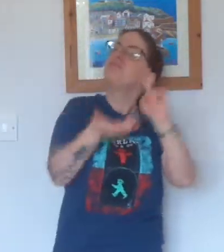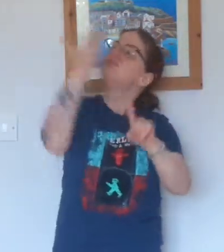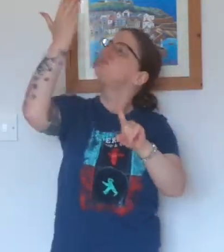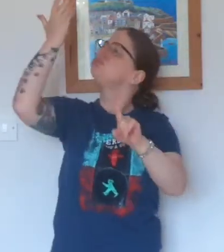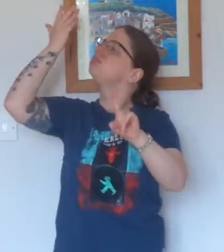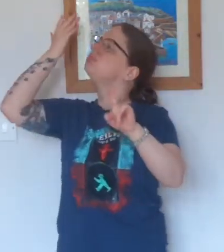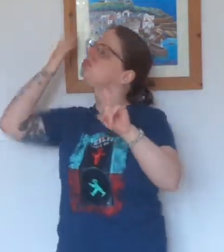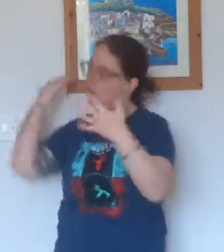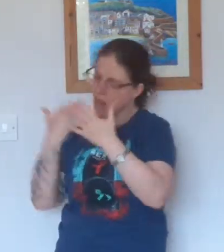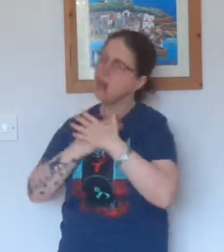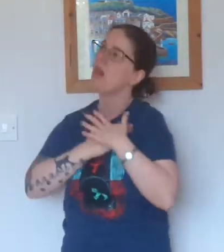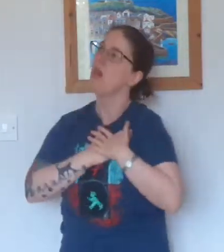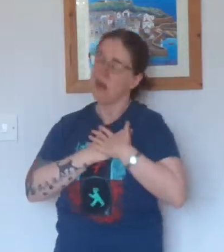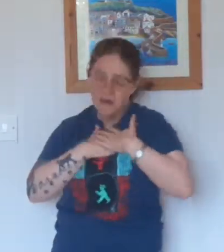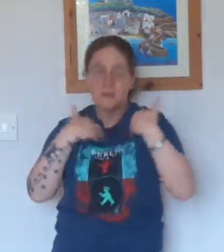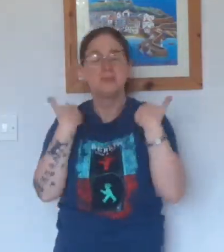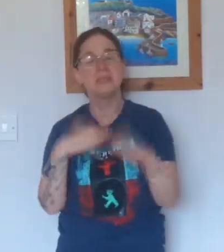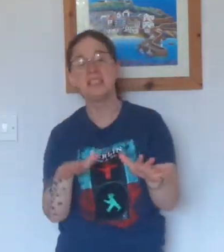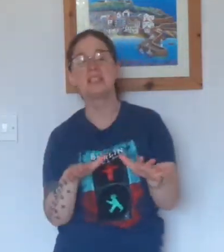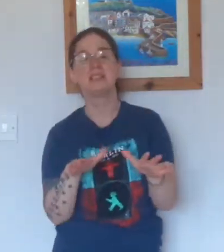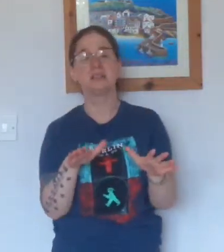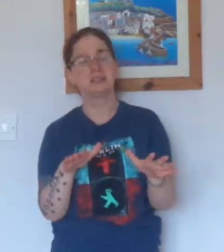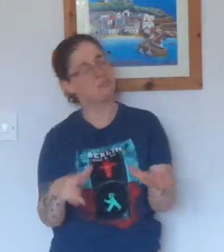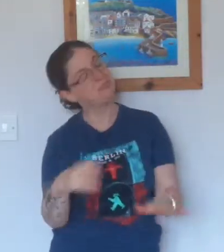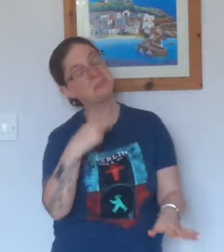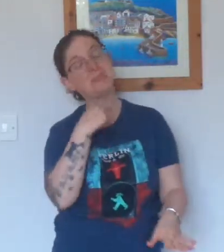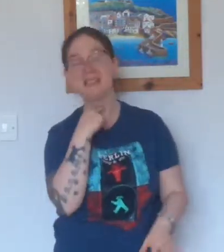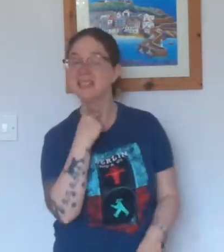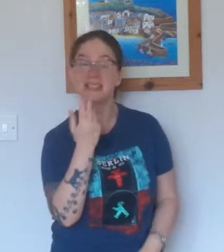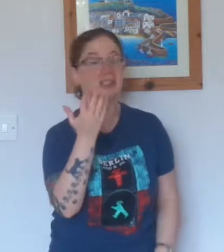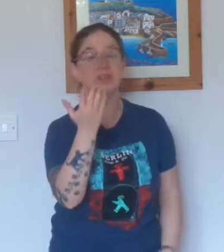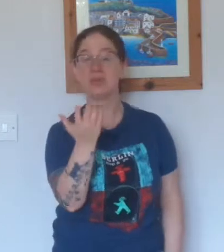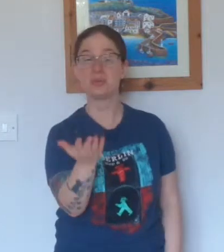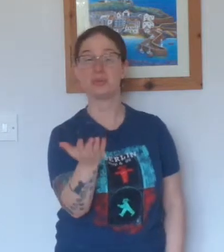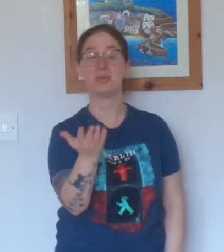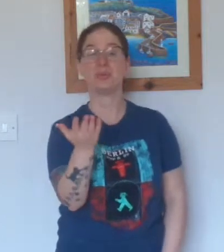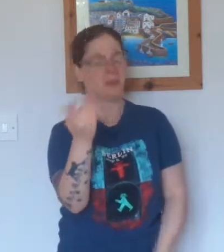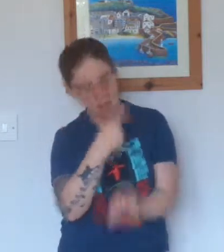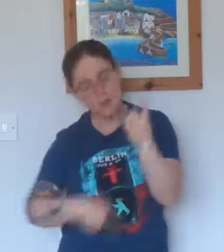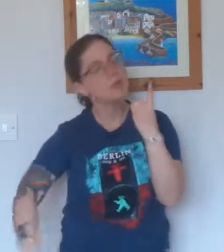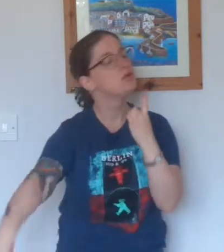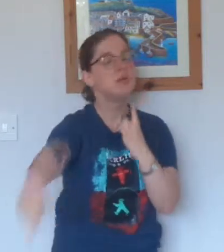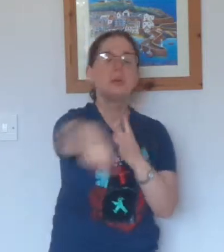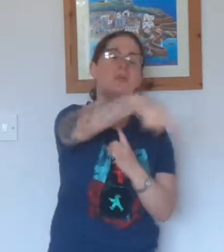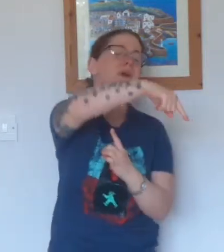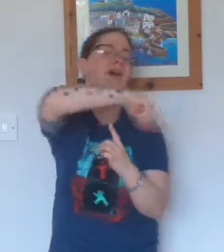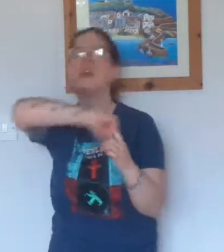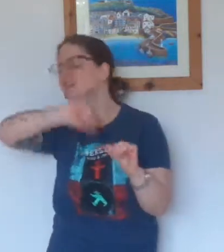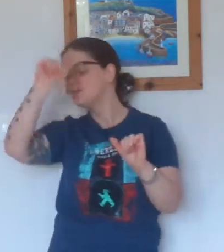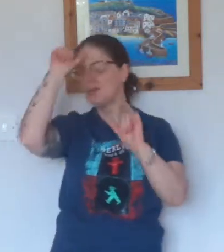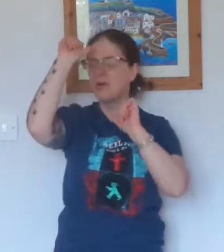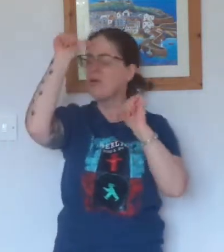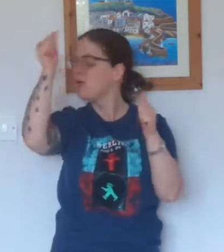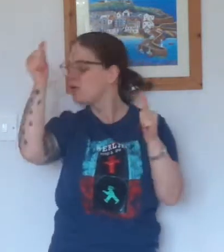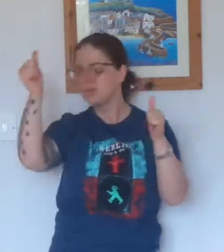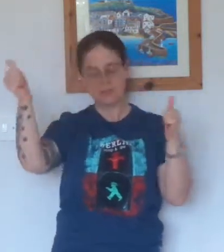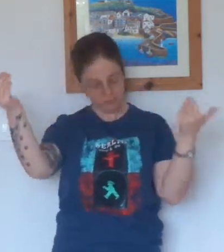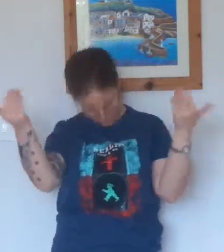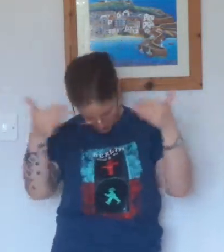love that we had, And I'm missing you, and nobody knows it but